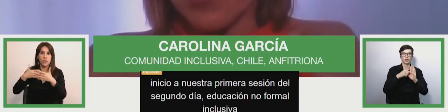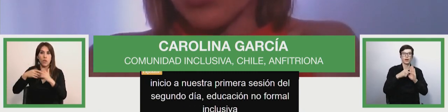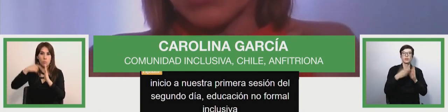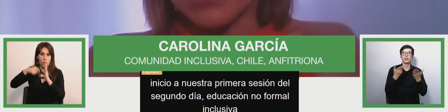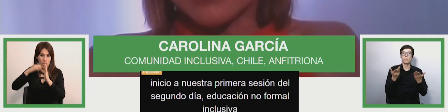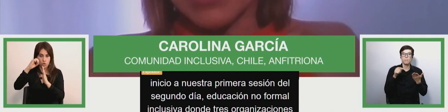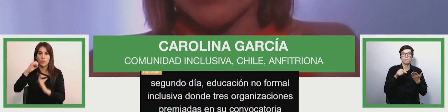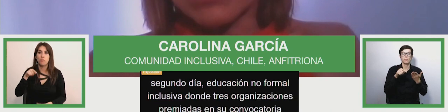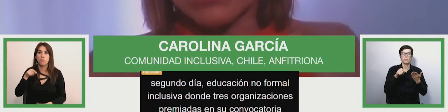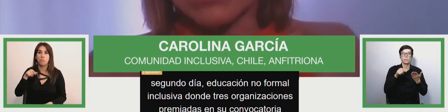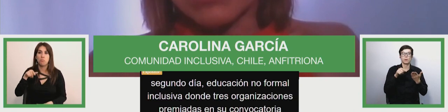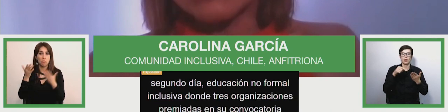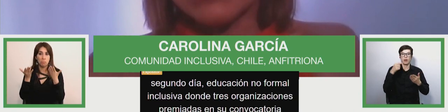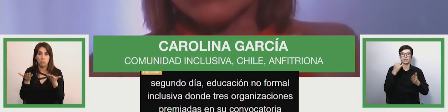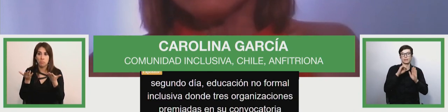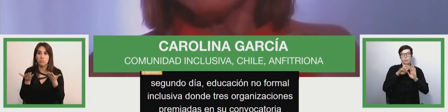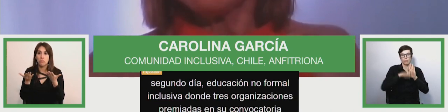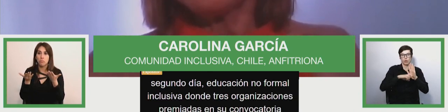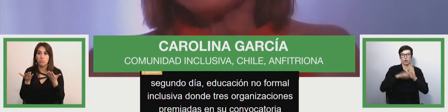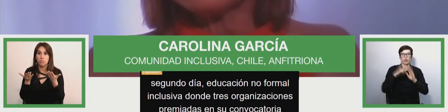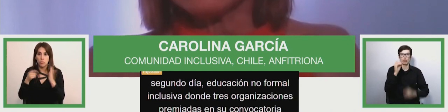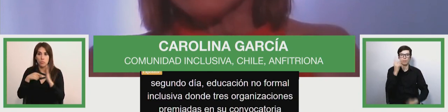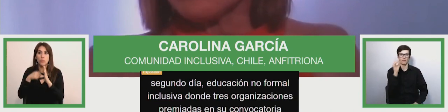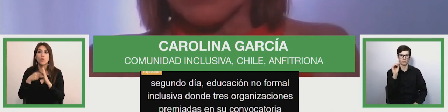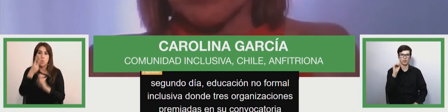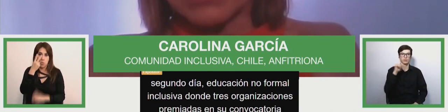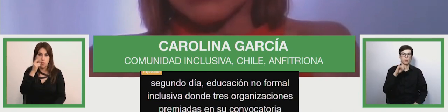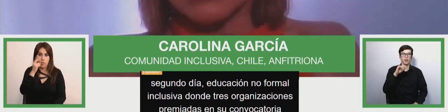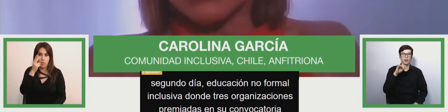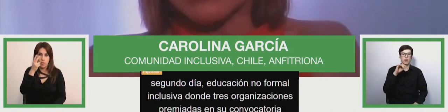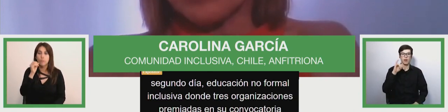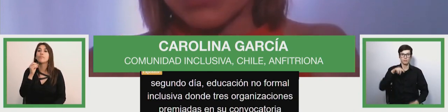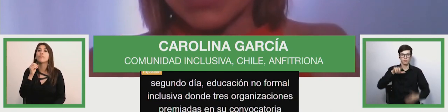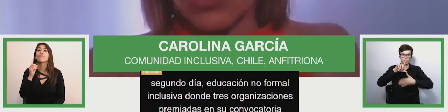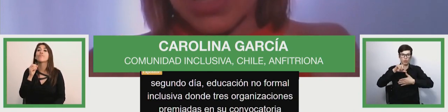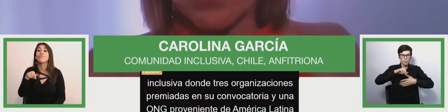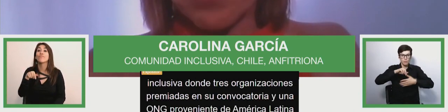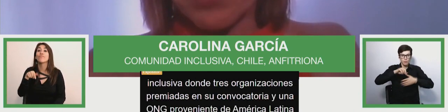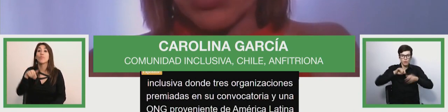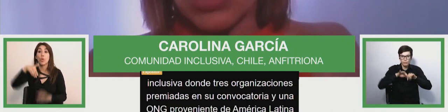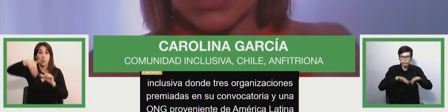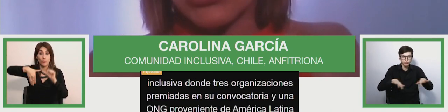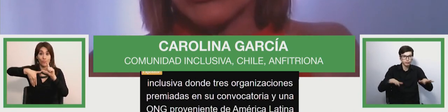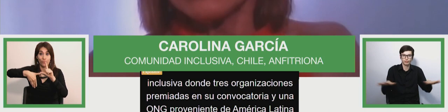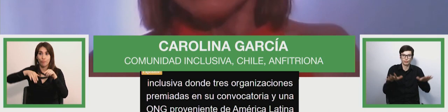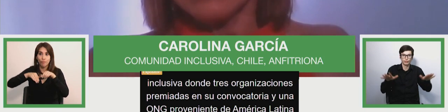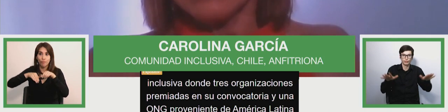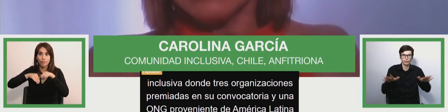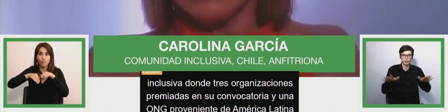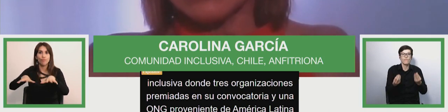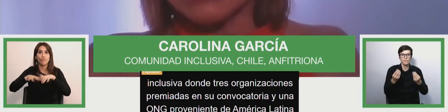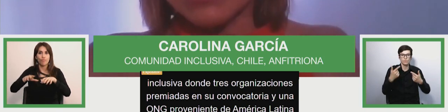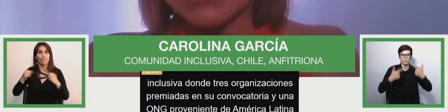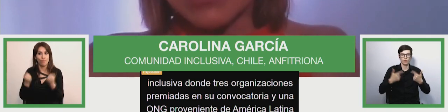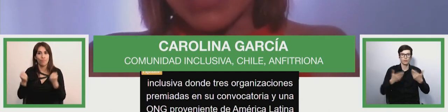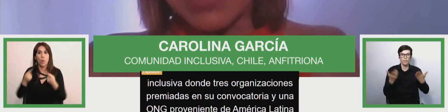or NGO from Latin America presented best practices to develop projects